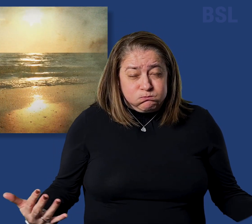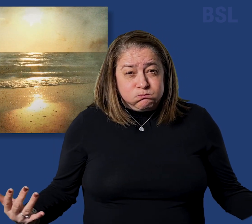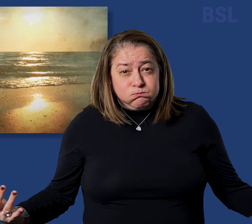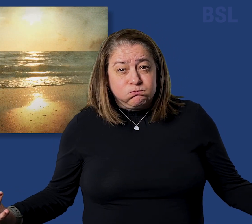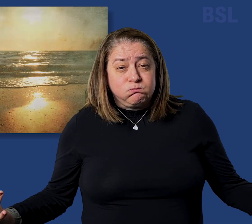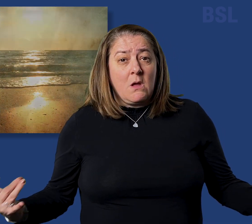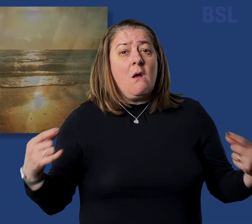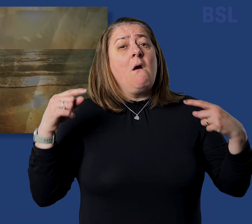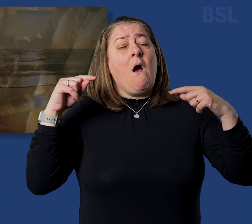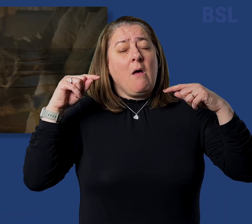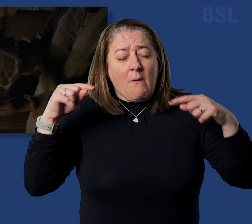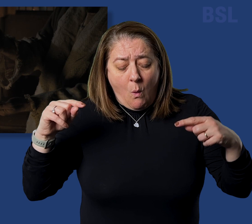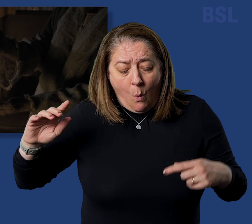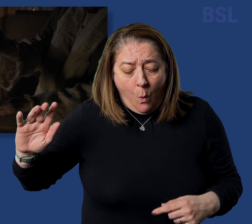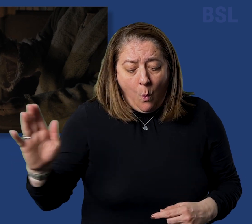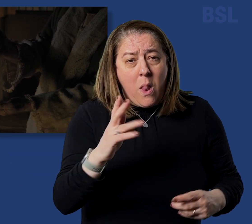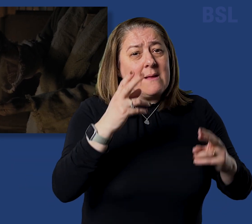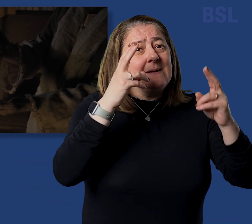These all died in faith,